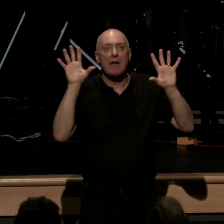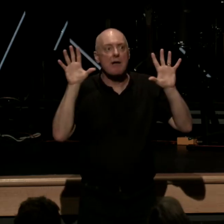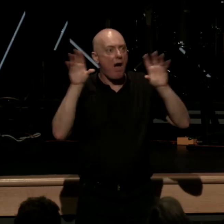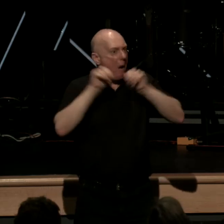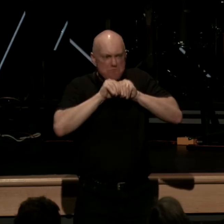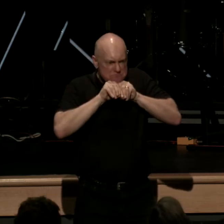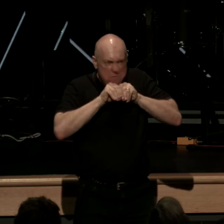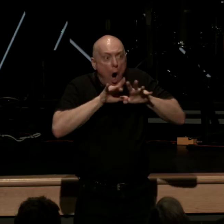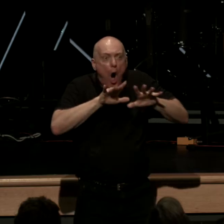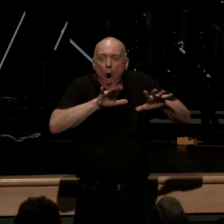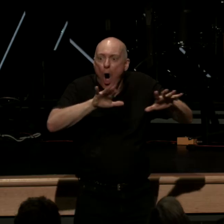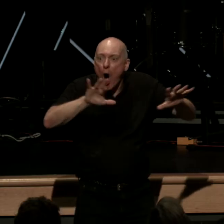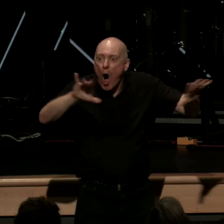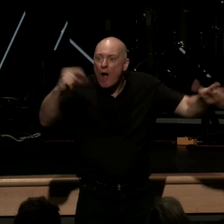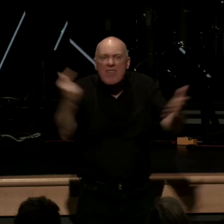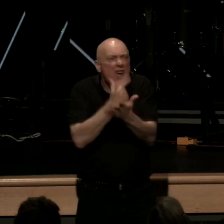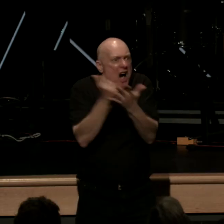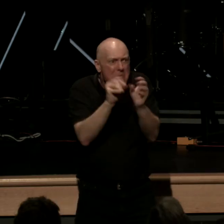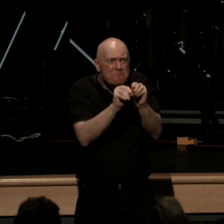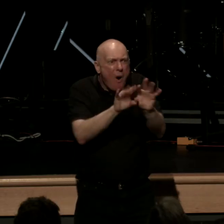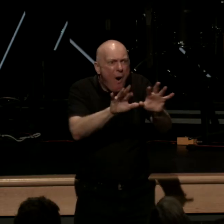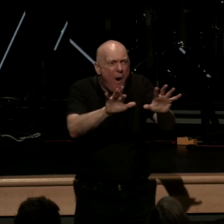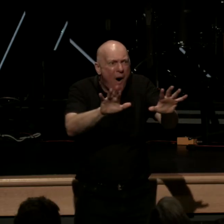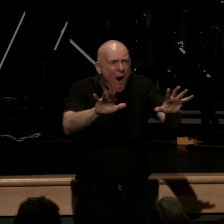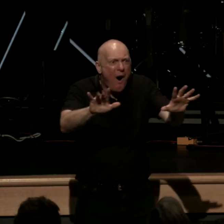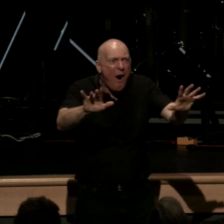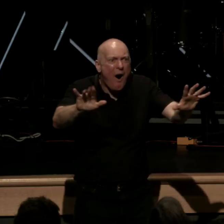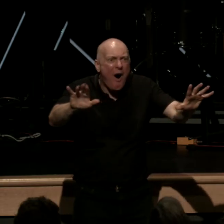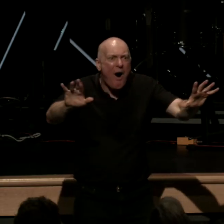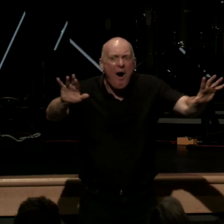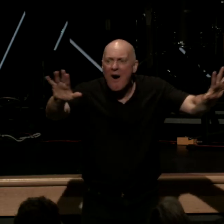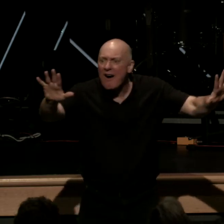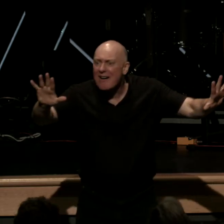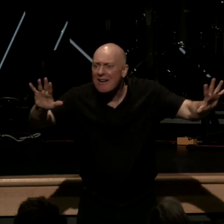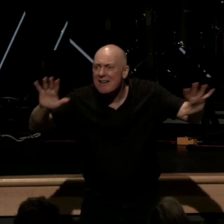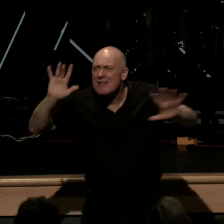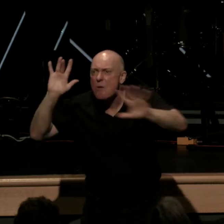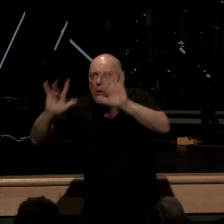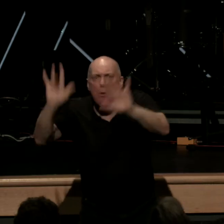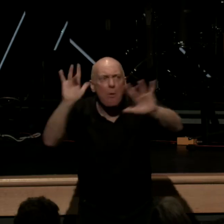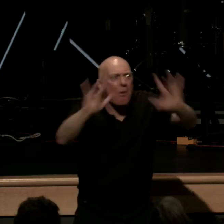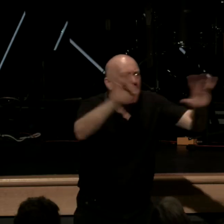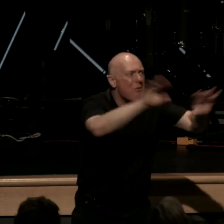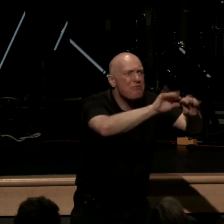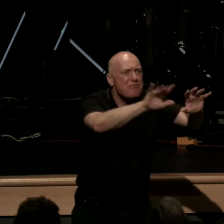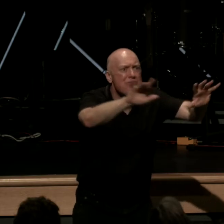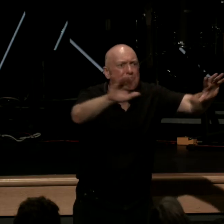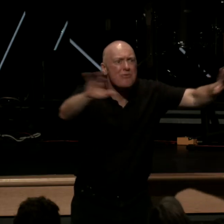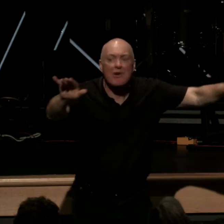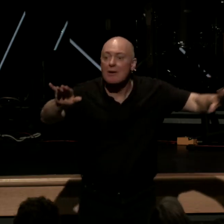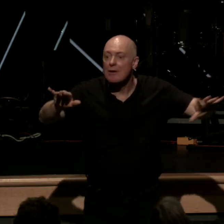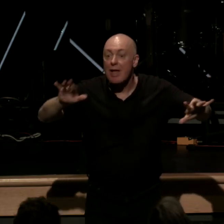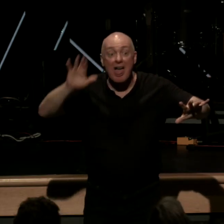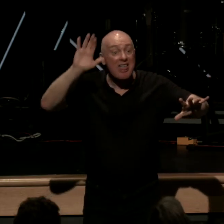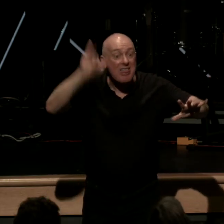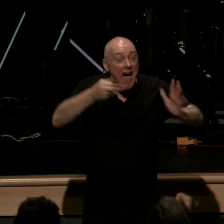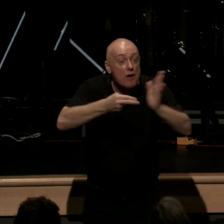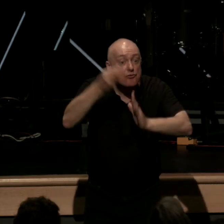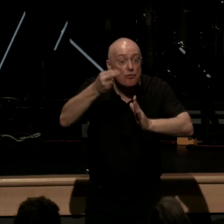explosion of the gospel listen an explosion that destroys the false